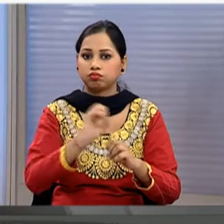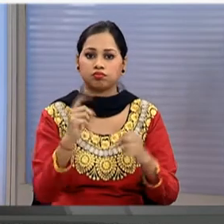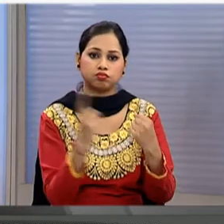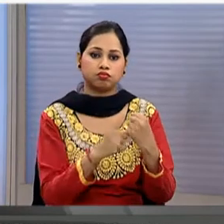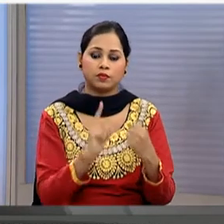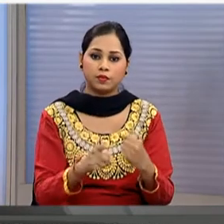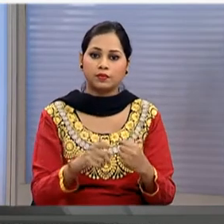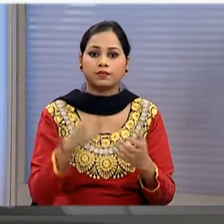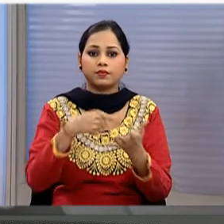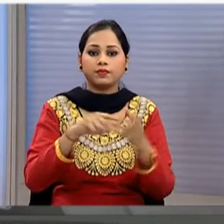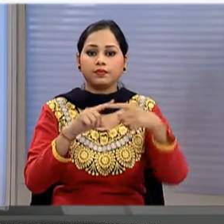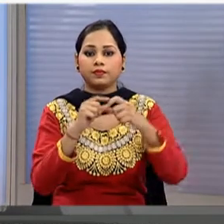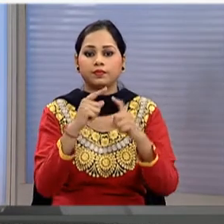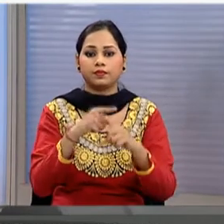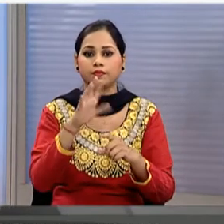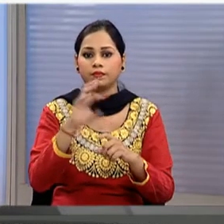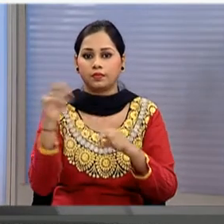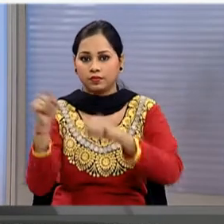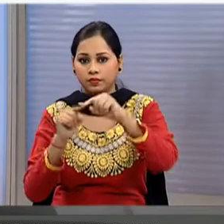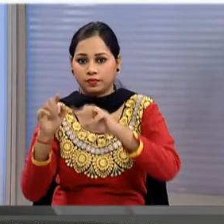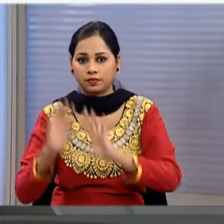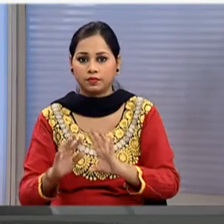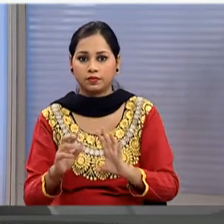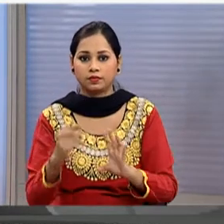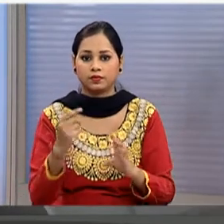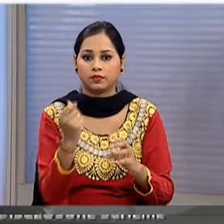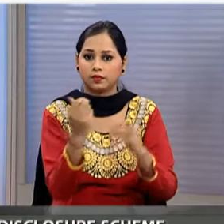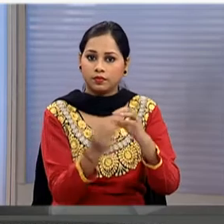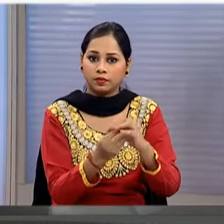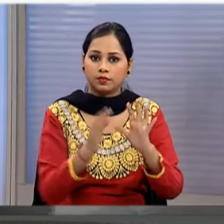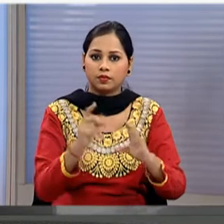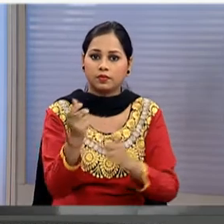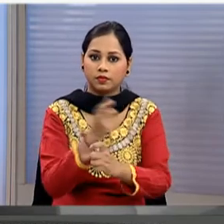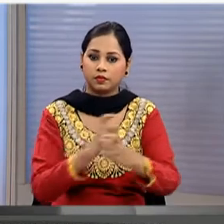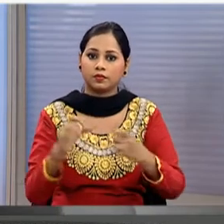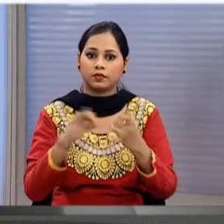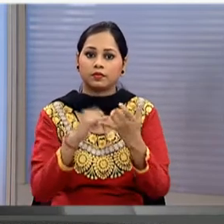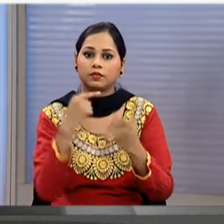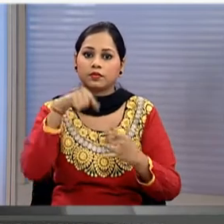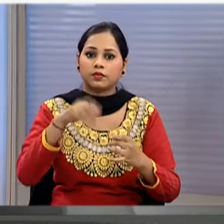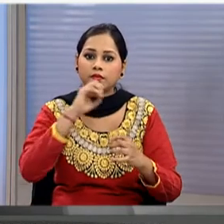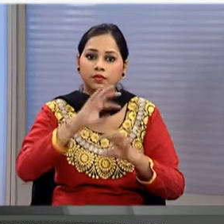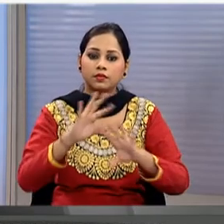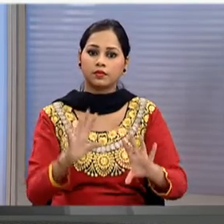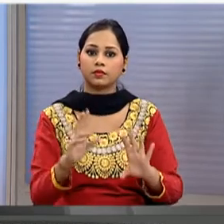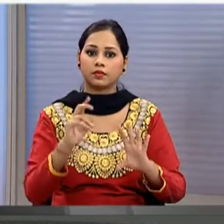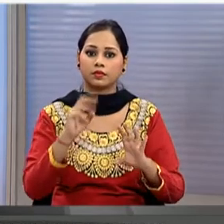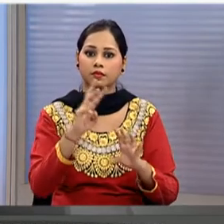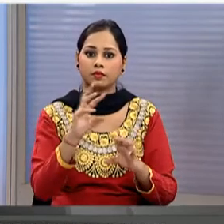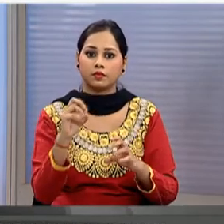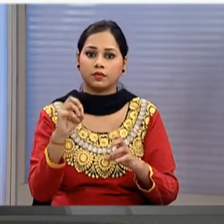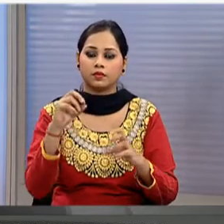amendment has proposed to tax at 50 percent the unaccounted demonetized cash that is disclosed voluntarily